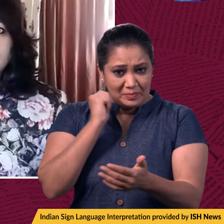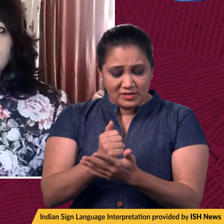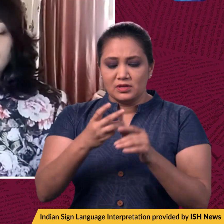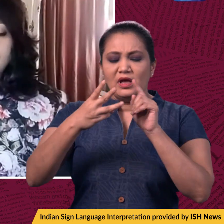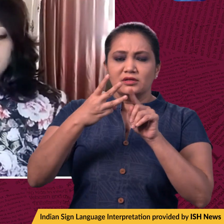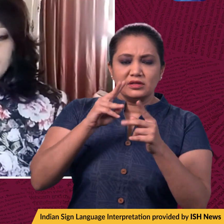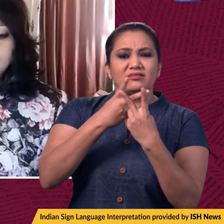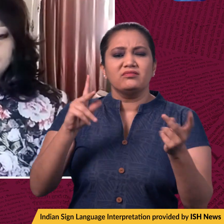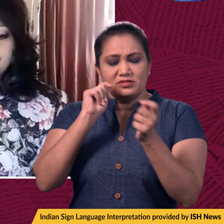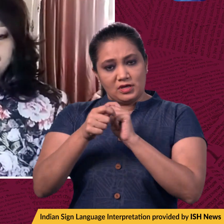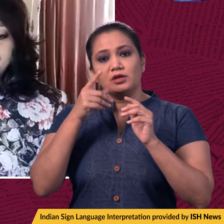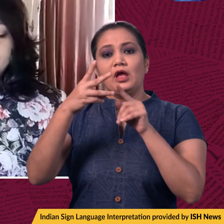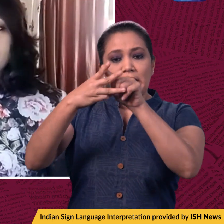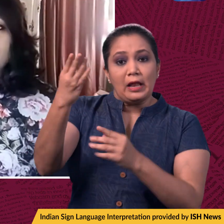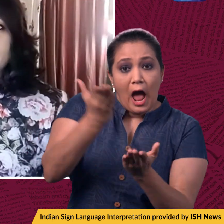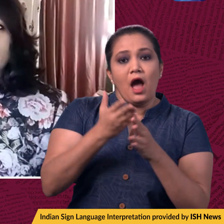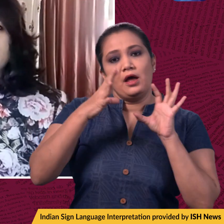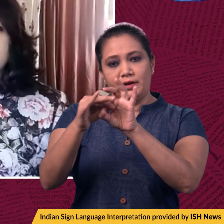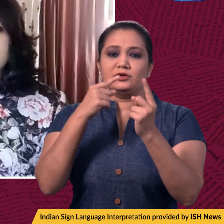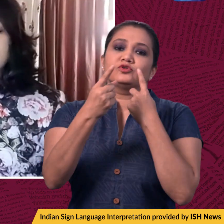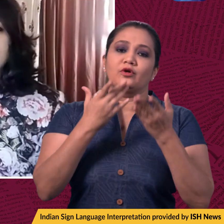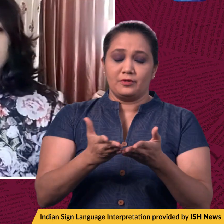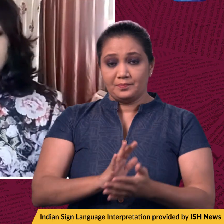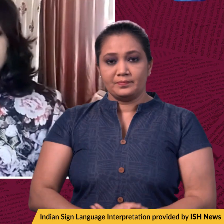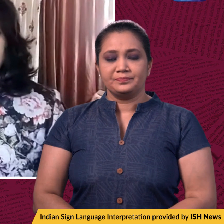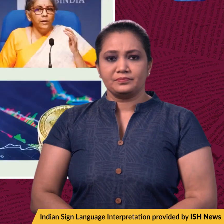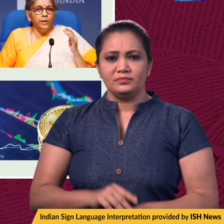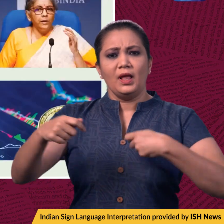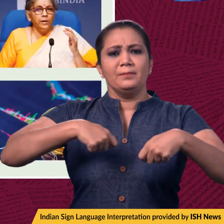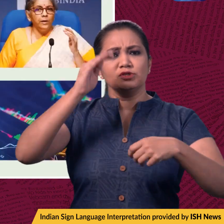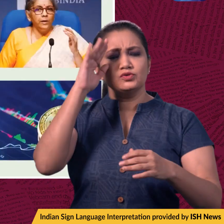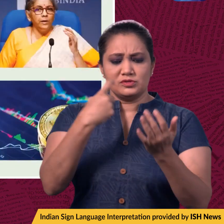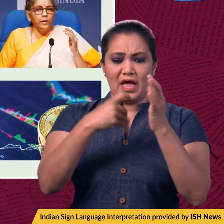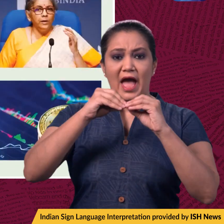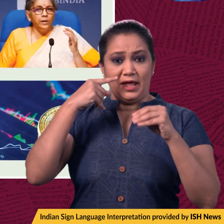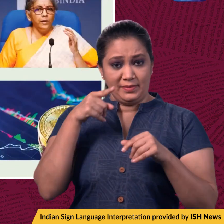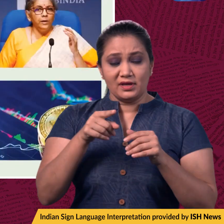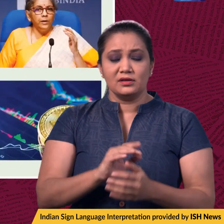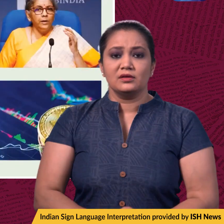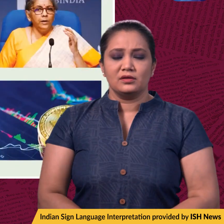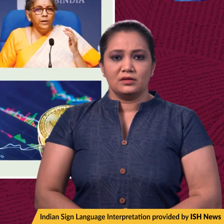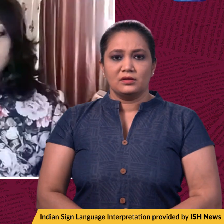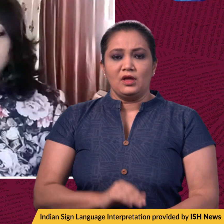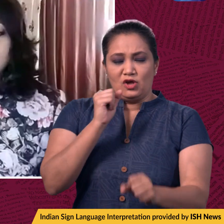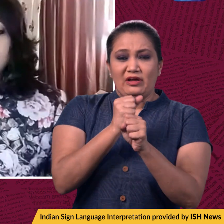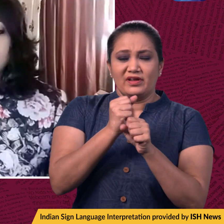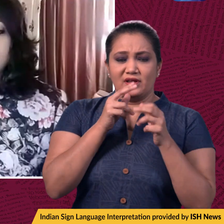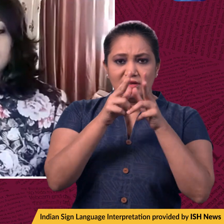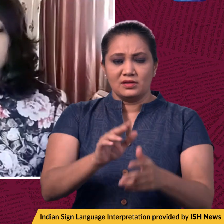of the Act. Moving on to business news right now, Reserve Bank of India, Governor Shakti